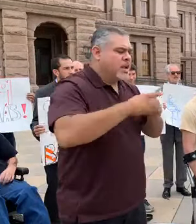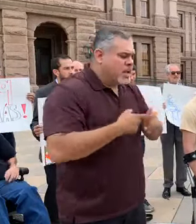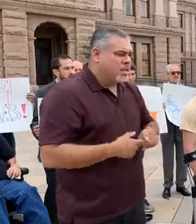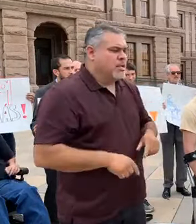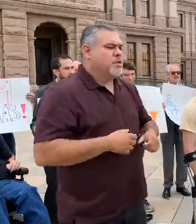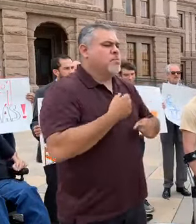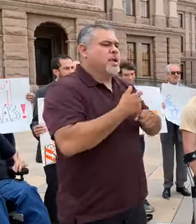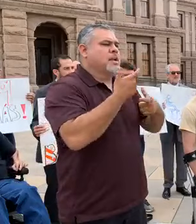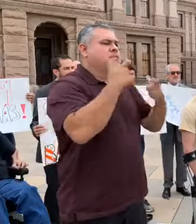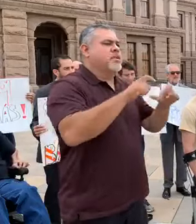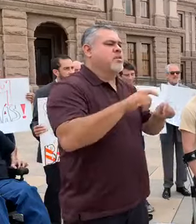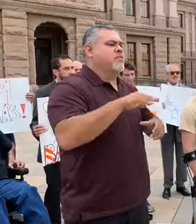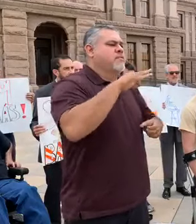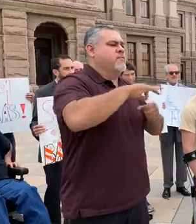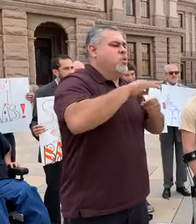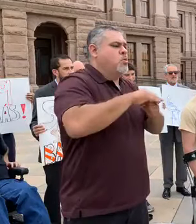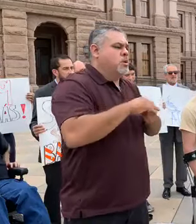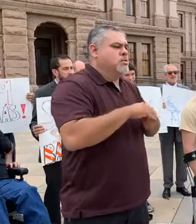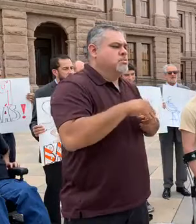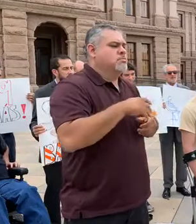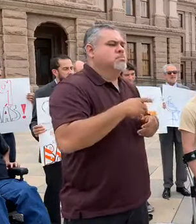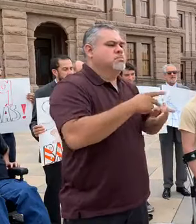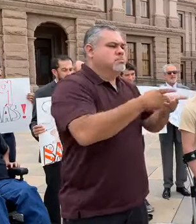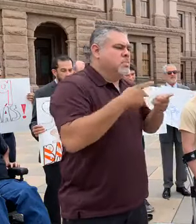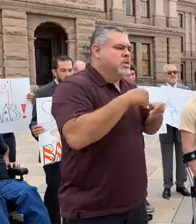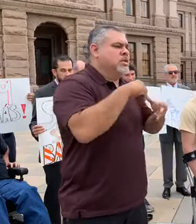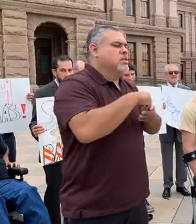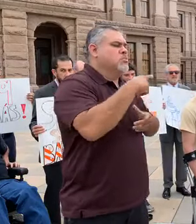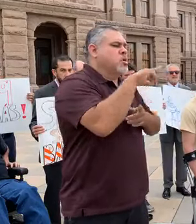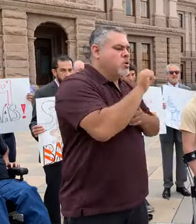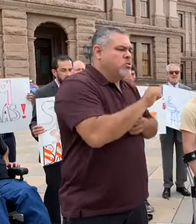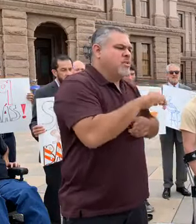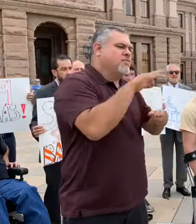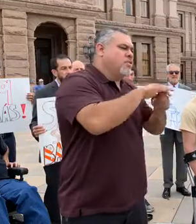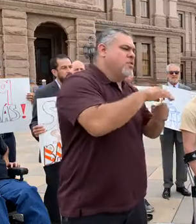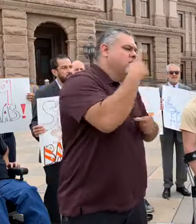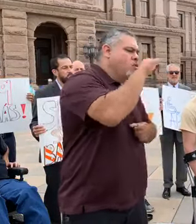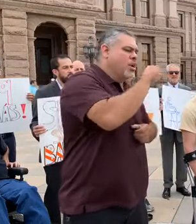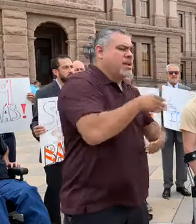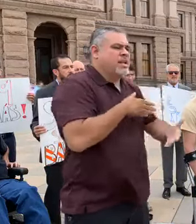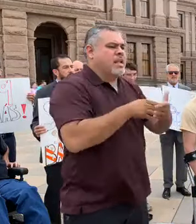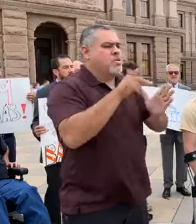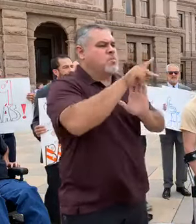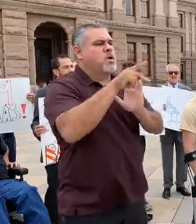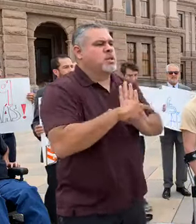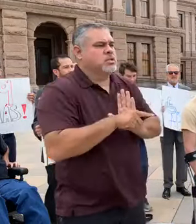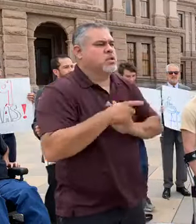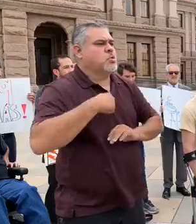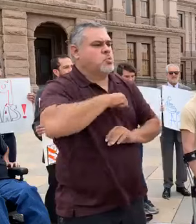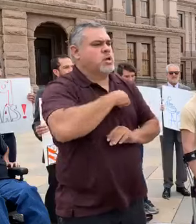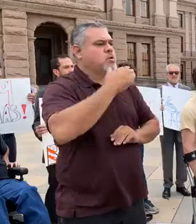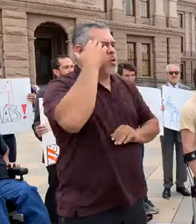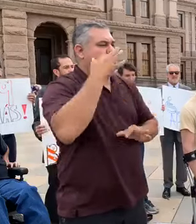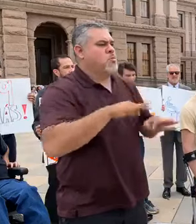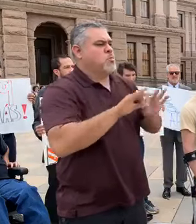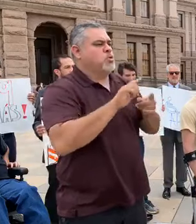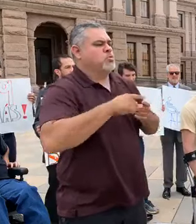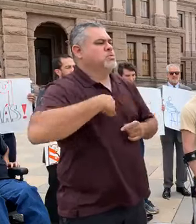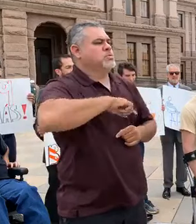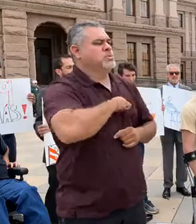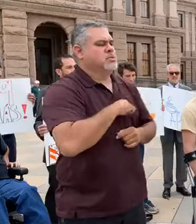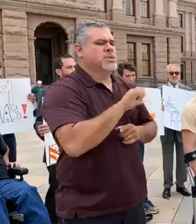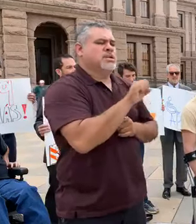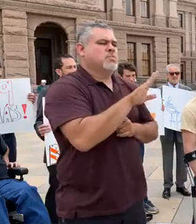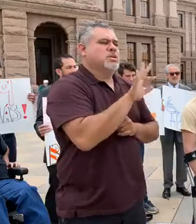making up bigger voting blocks at the polls, and fighting for and against policies we know we have a stake in. SB